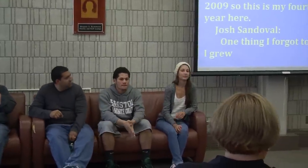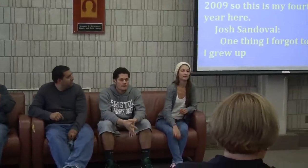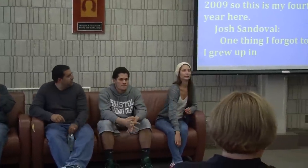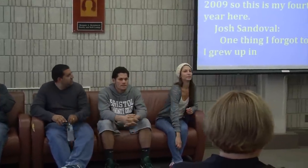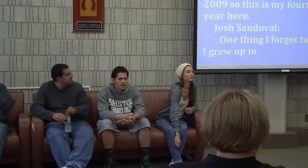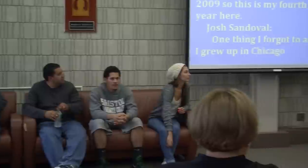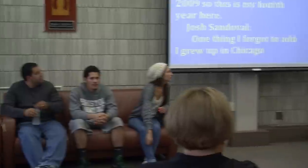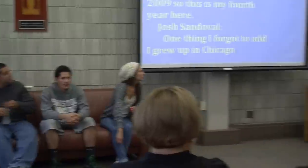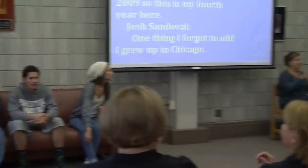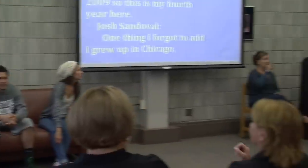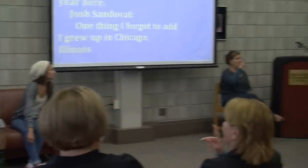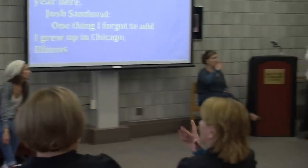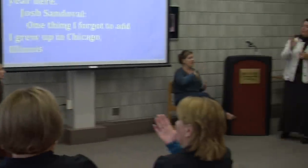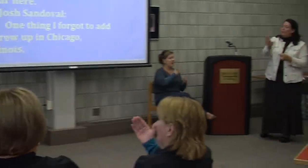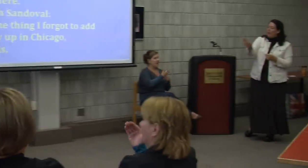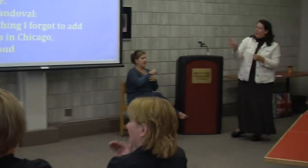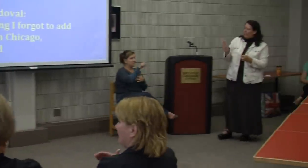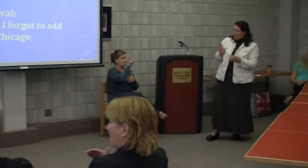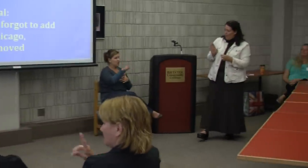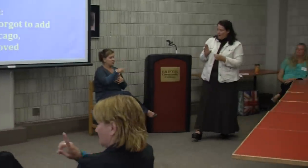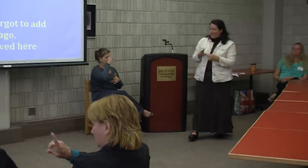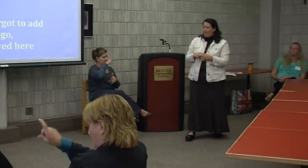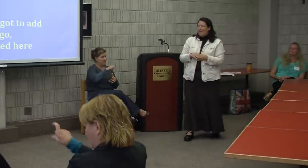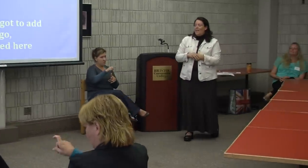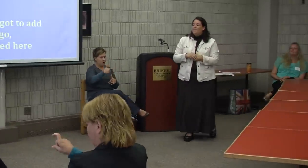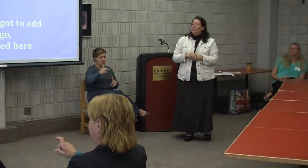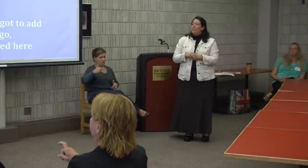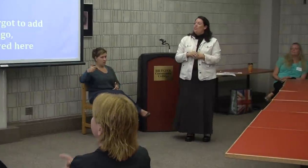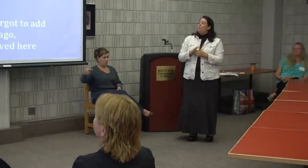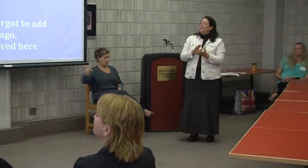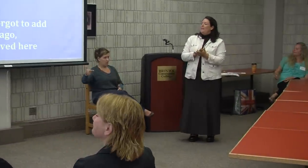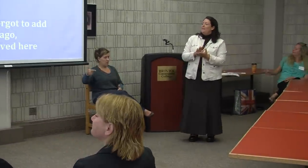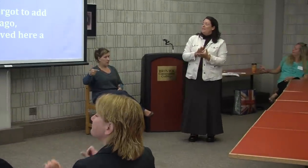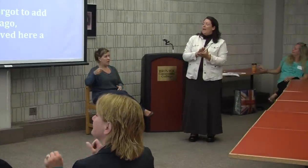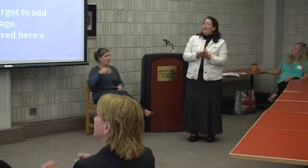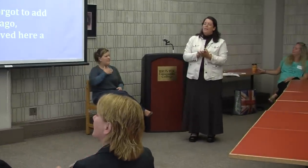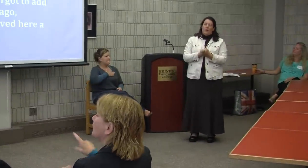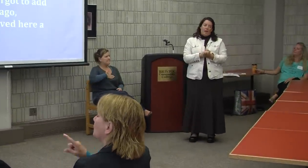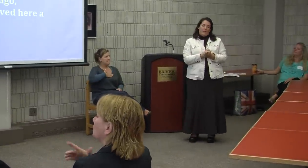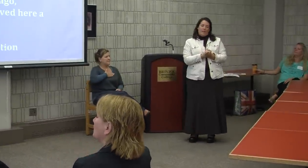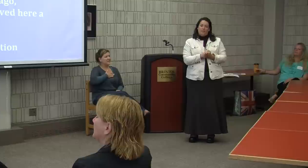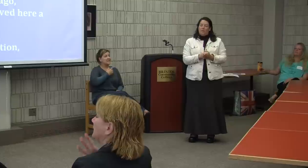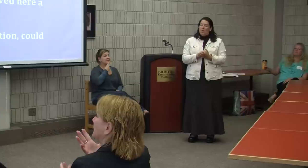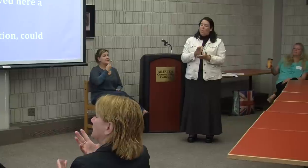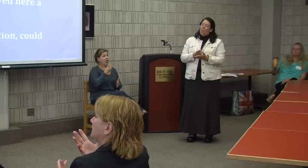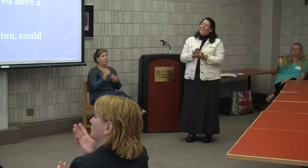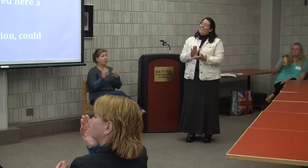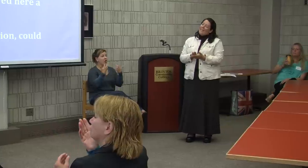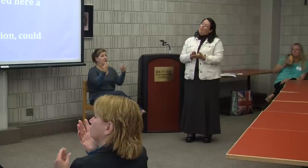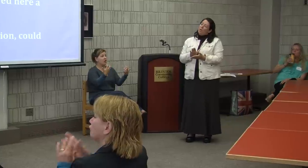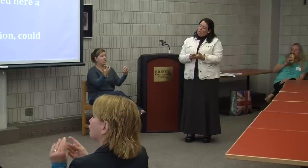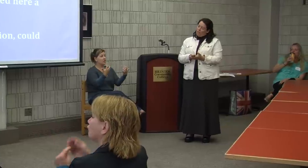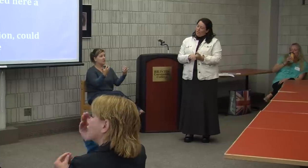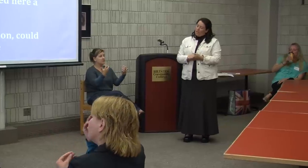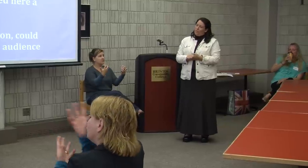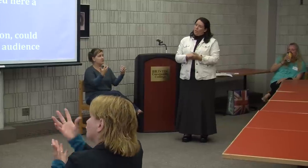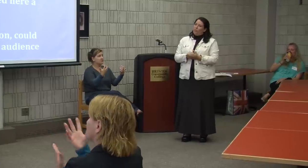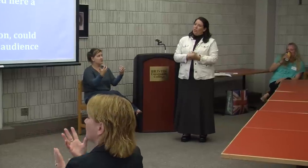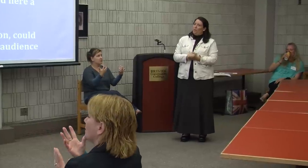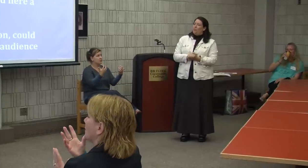Okay, my next question for everyone is, could you please tell the audience what label you use